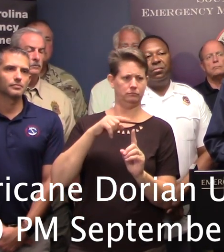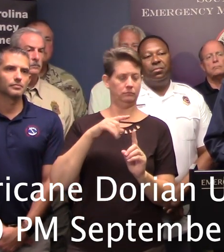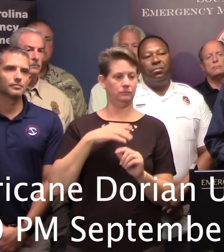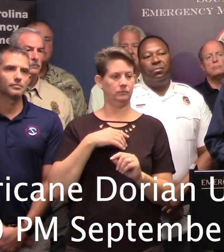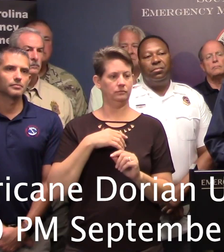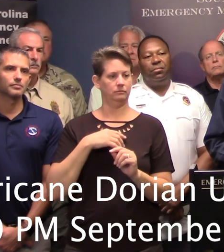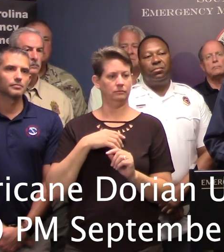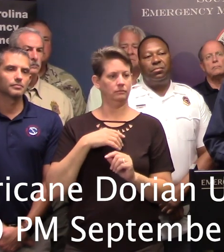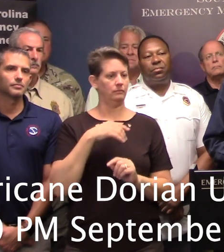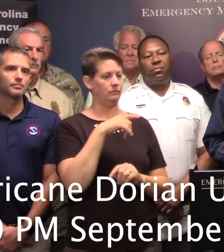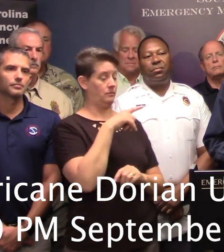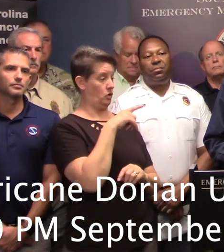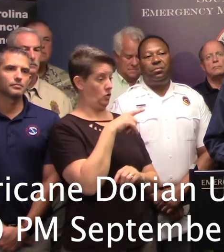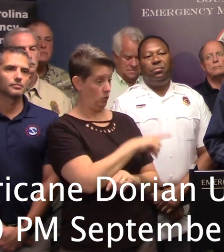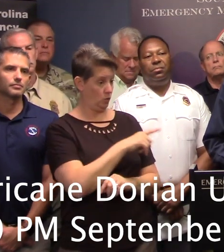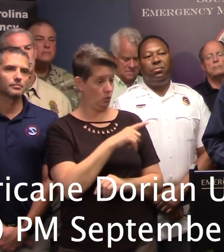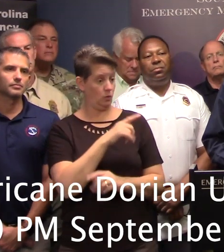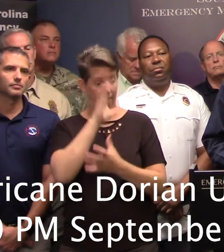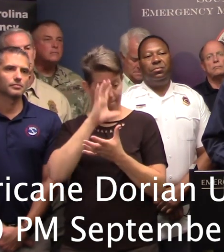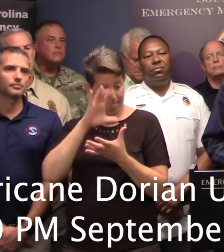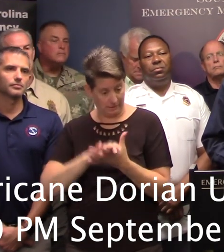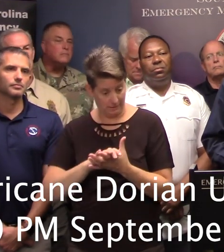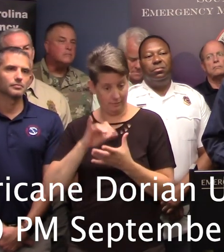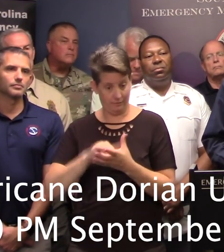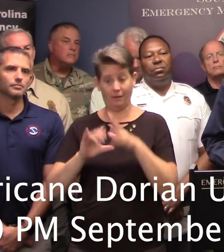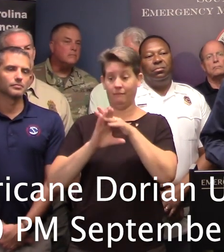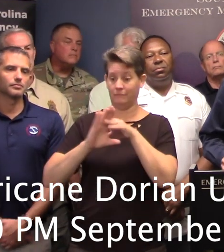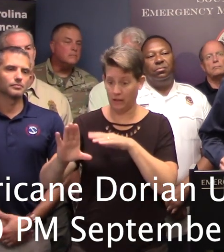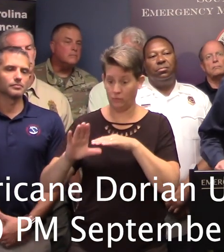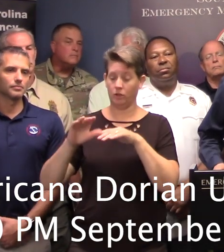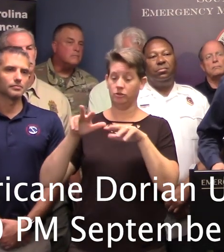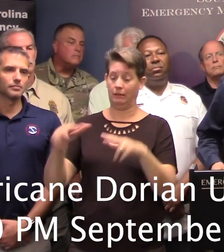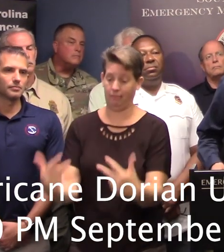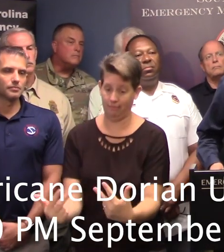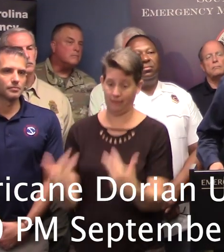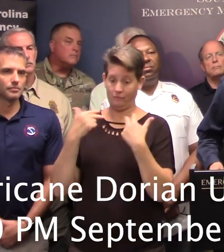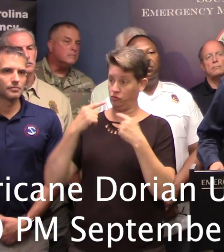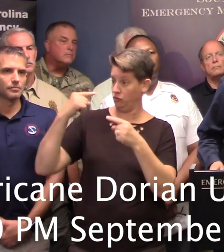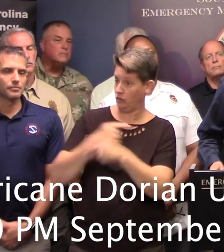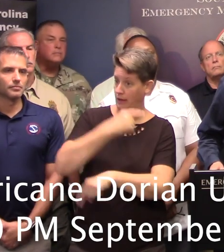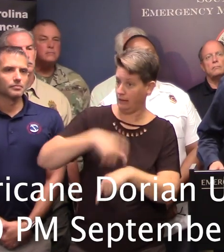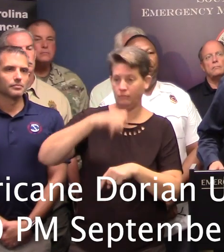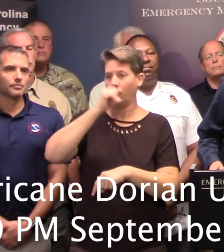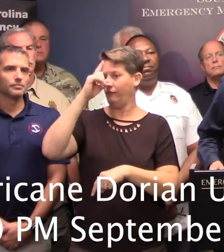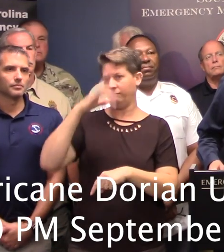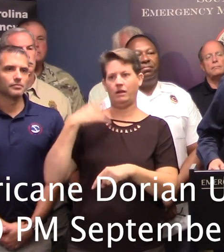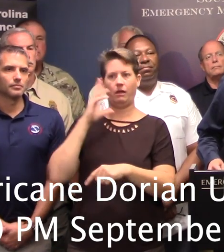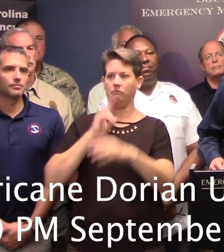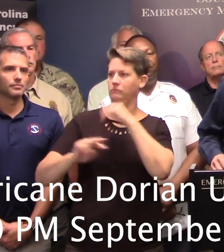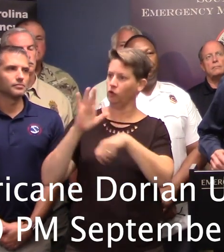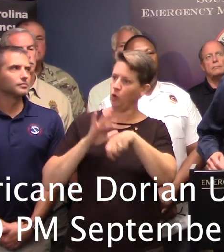have started the evacuations and the lane reversals at the appropriate time. You don't think you jumped the gun? No, sir.